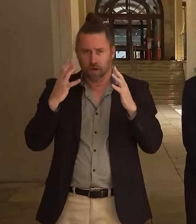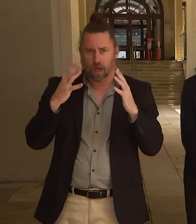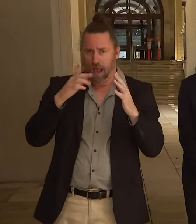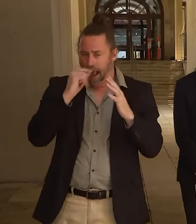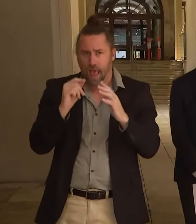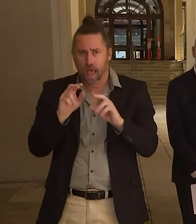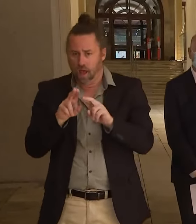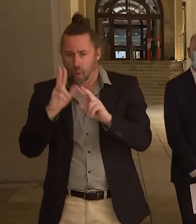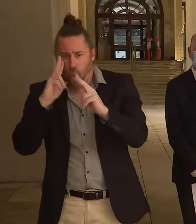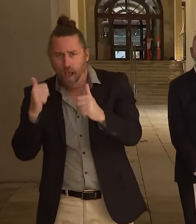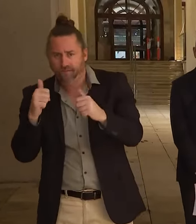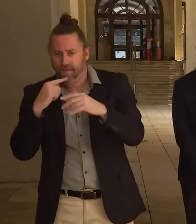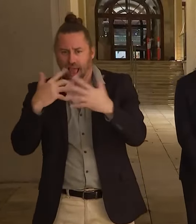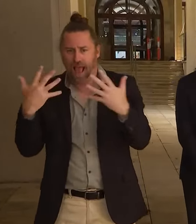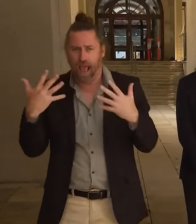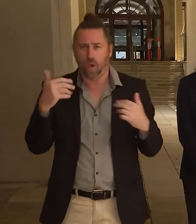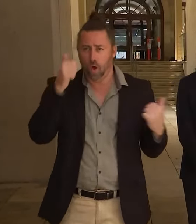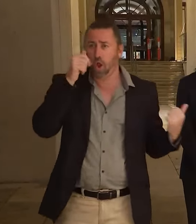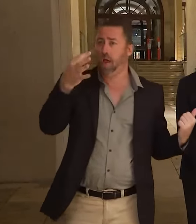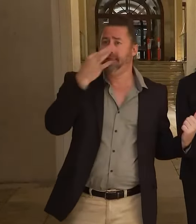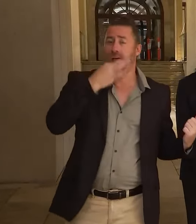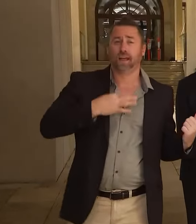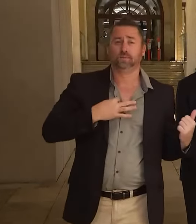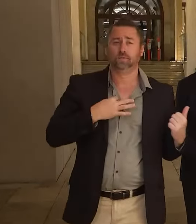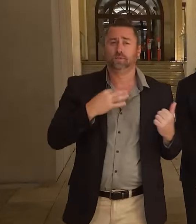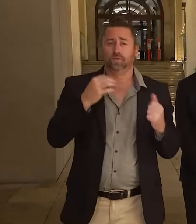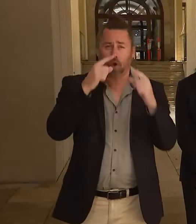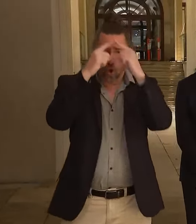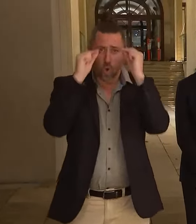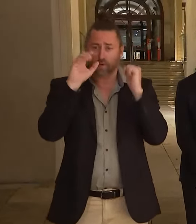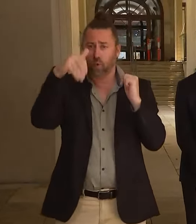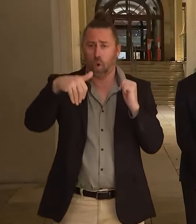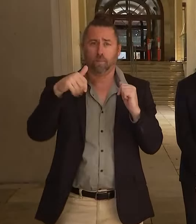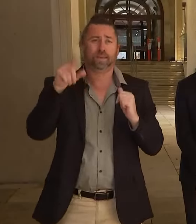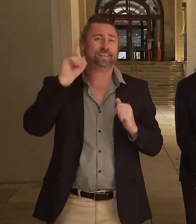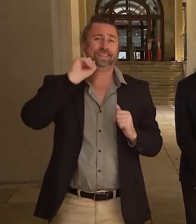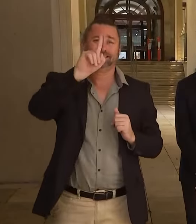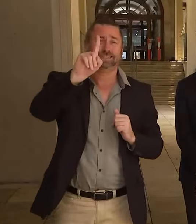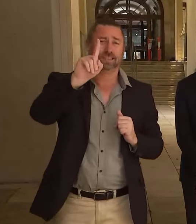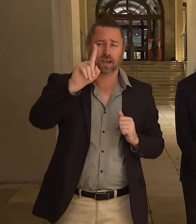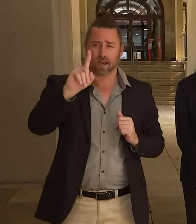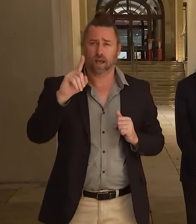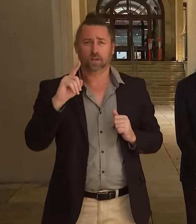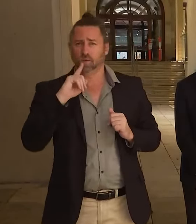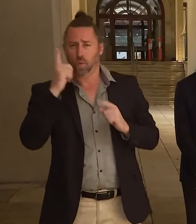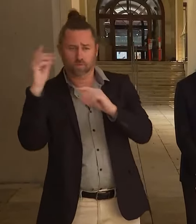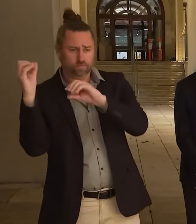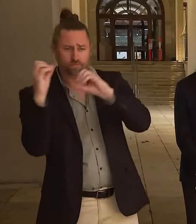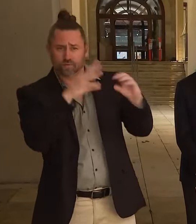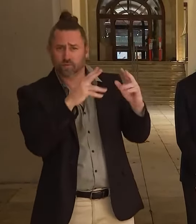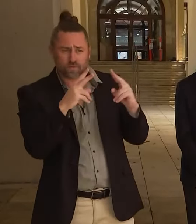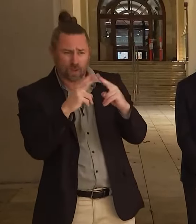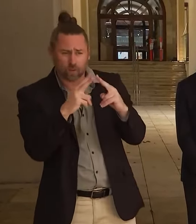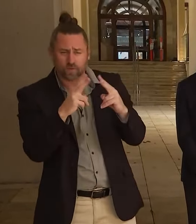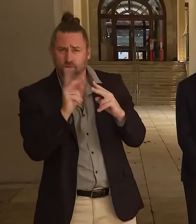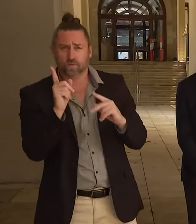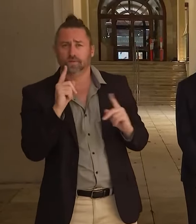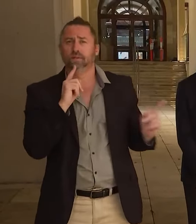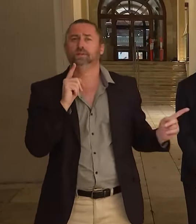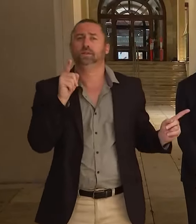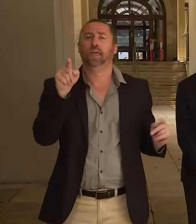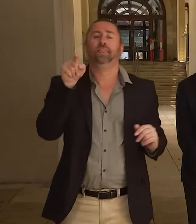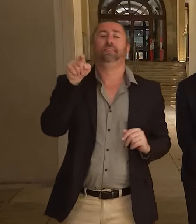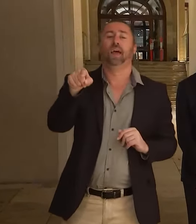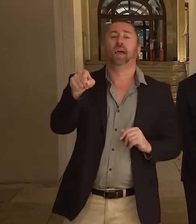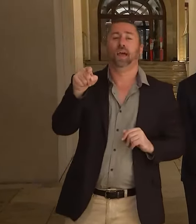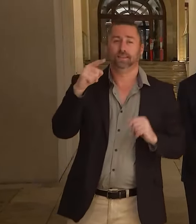So I'm, and I know I was asked about the aged care facility yesterday. What I've been able to find out is, yeah, that's a council-run